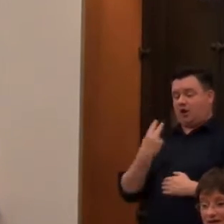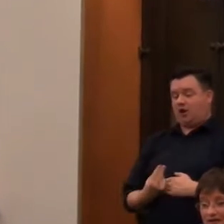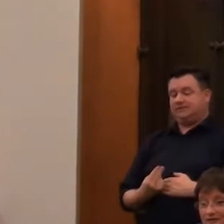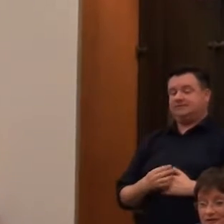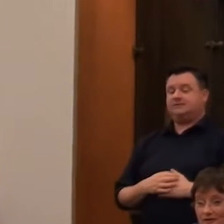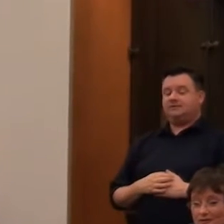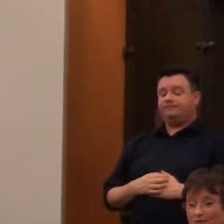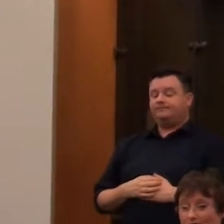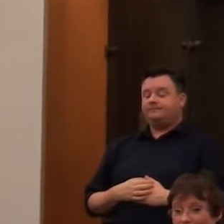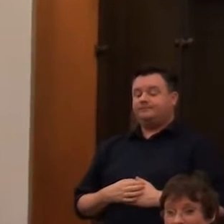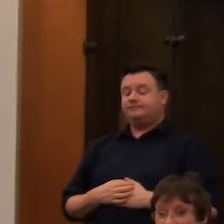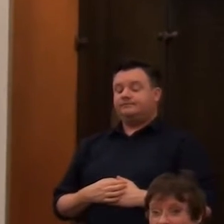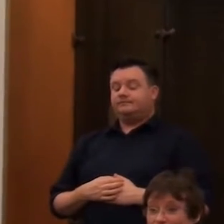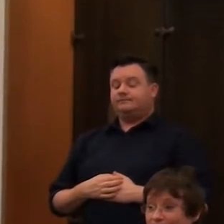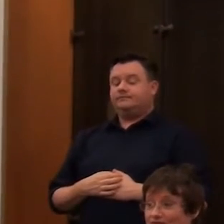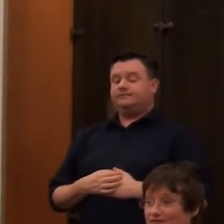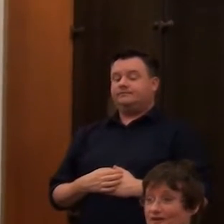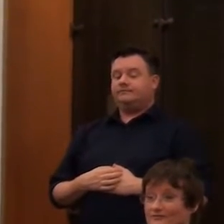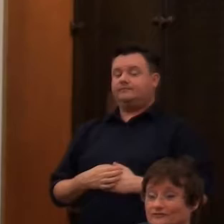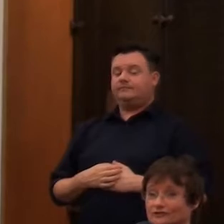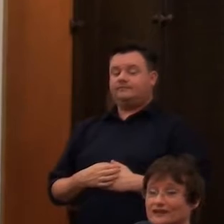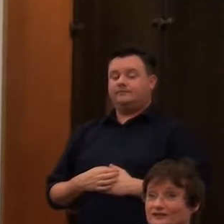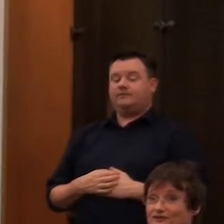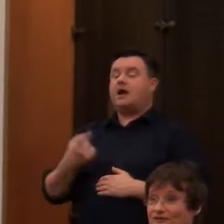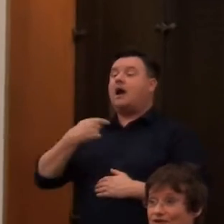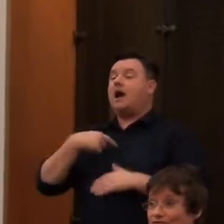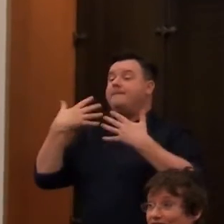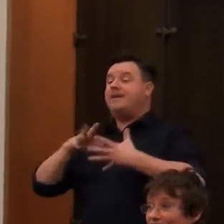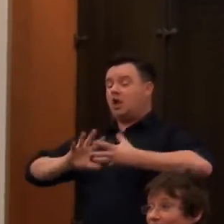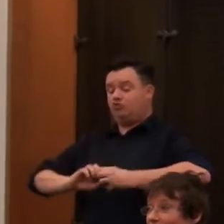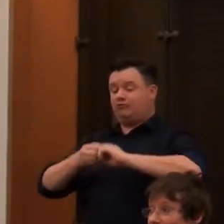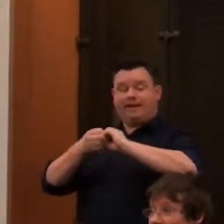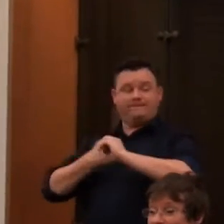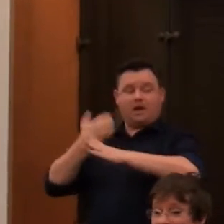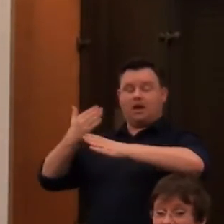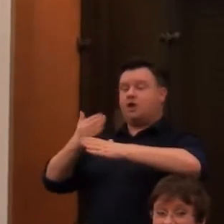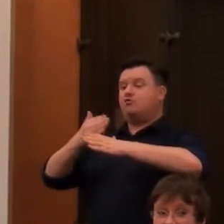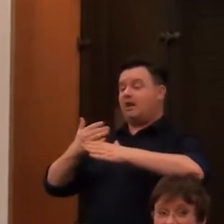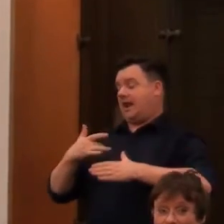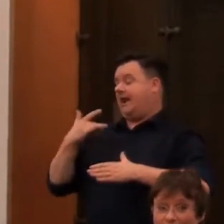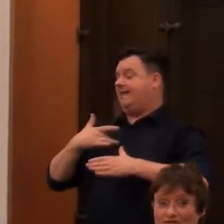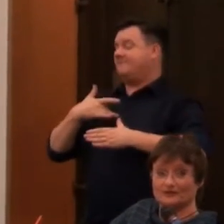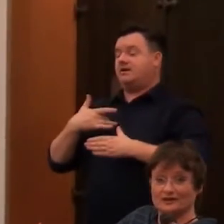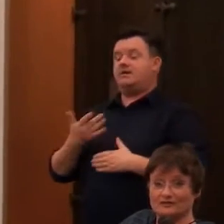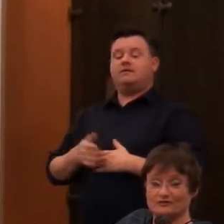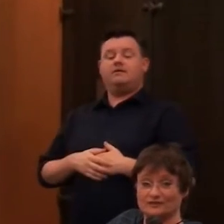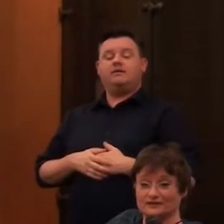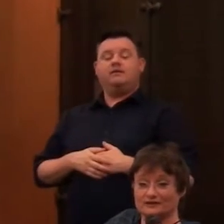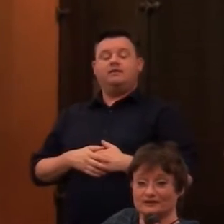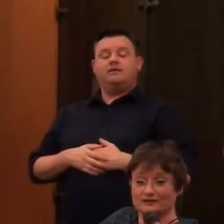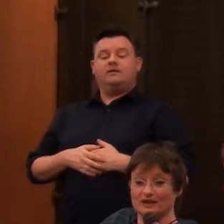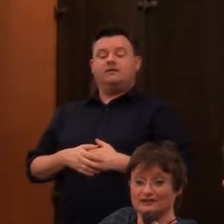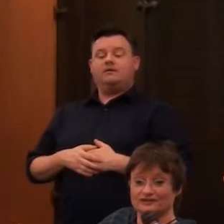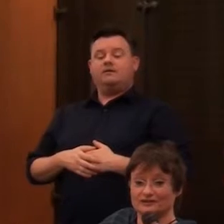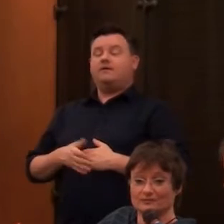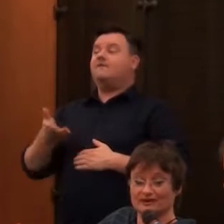and I've created a career and a living out of being